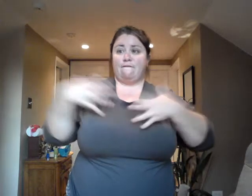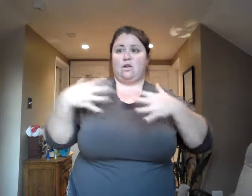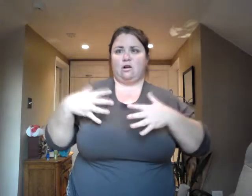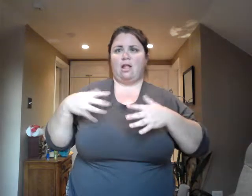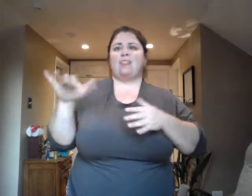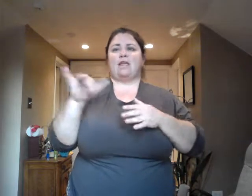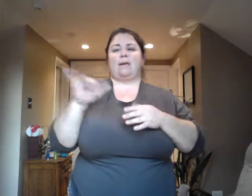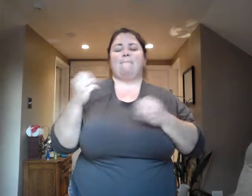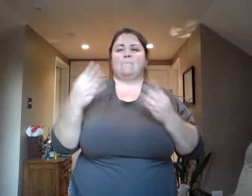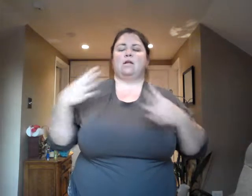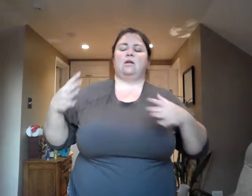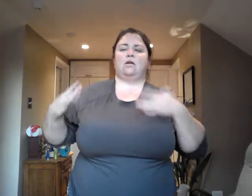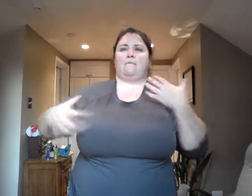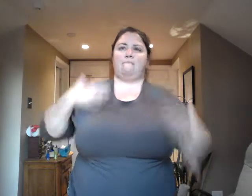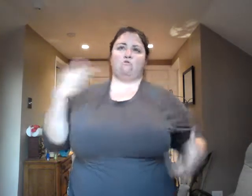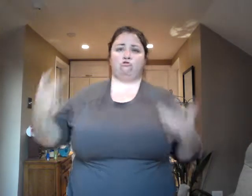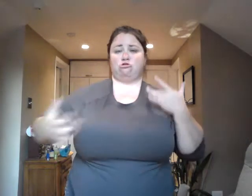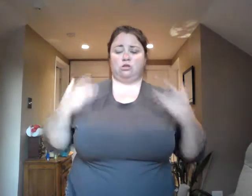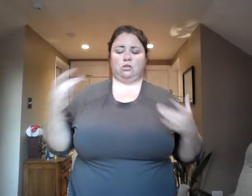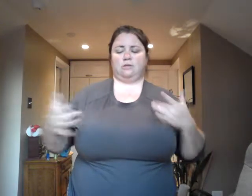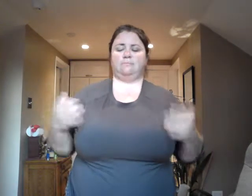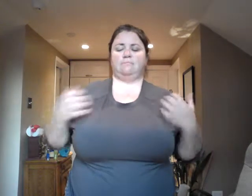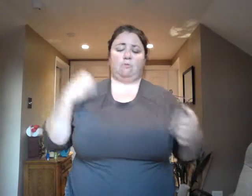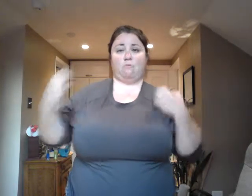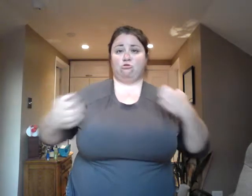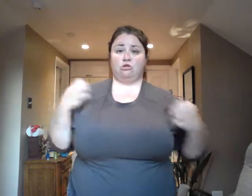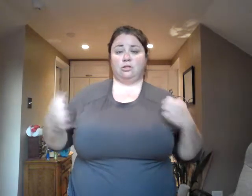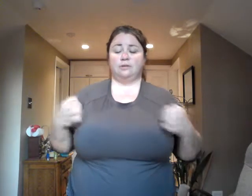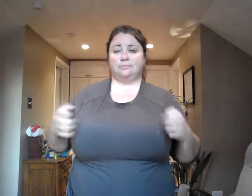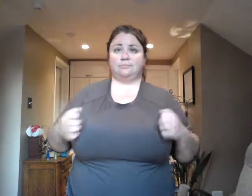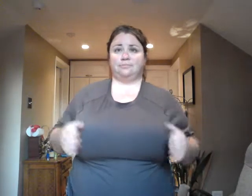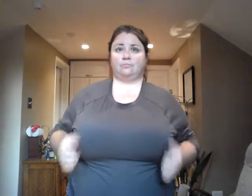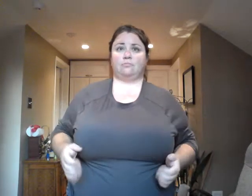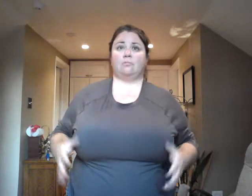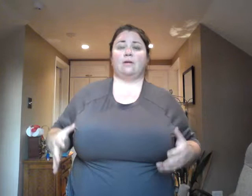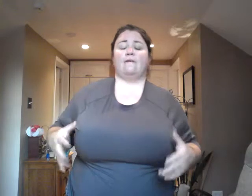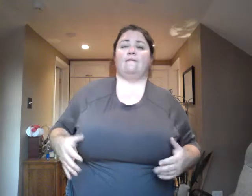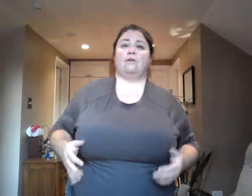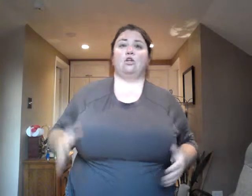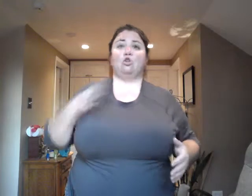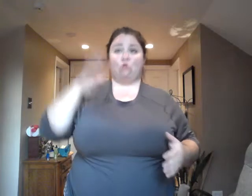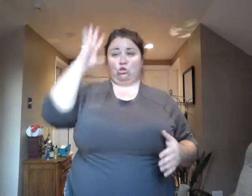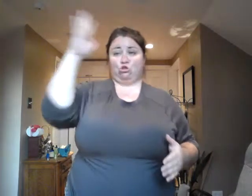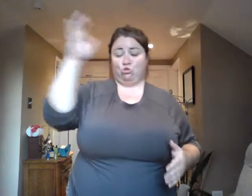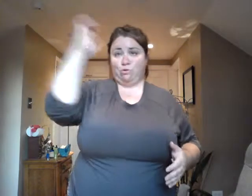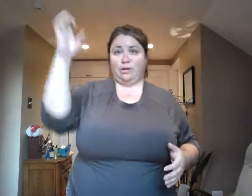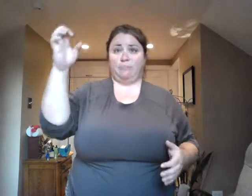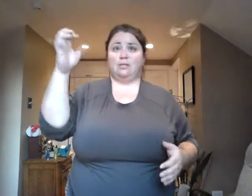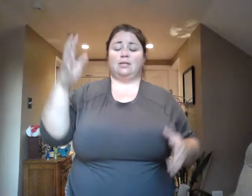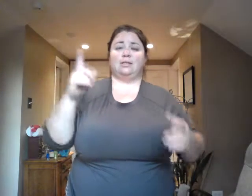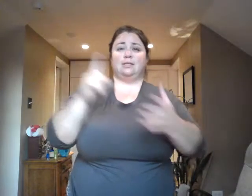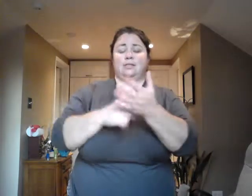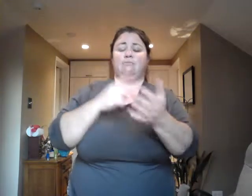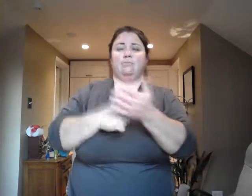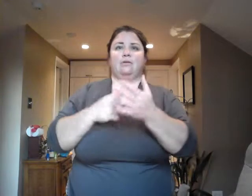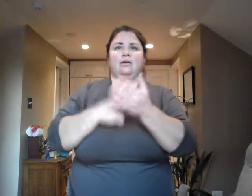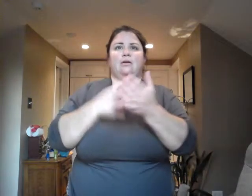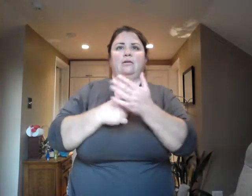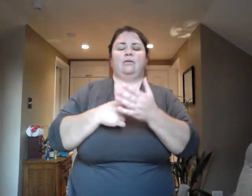inhibitor of us acting on our dreams and living our lives fully. We hold back from participating